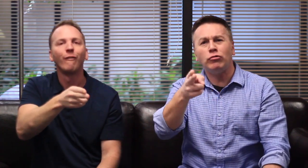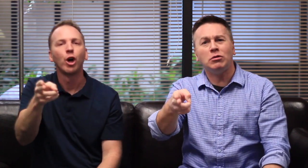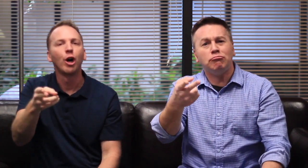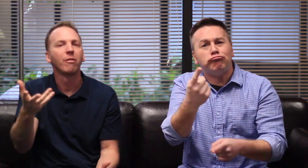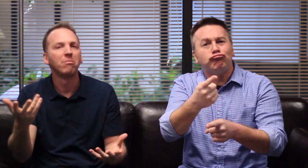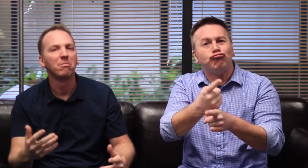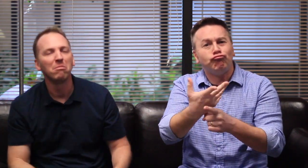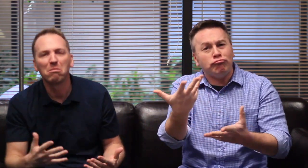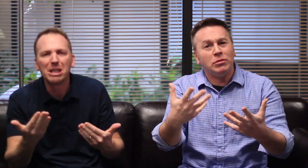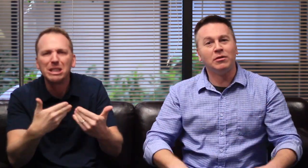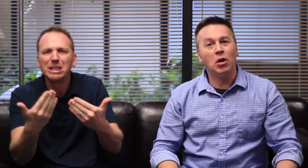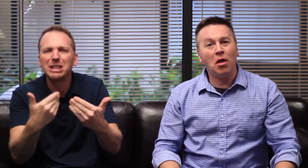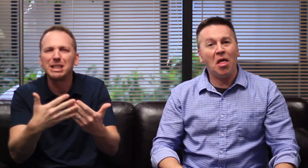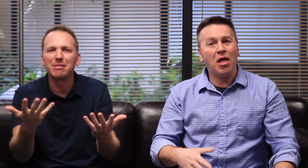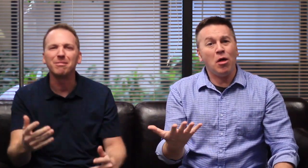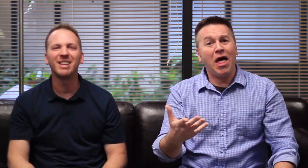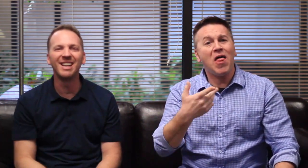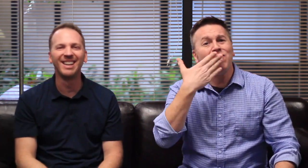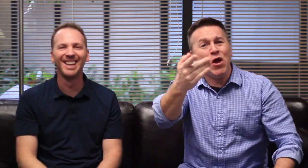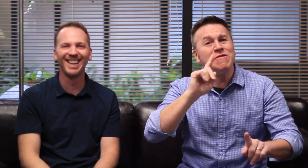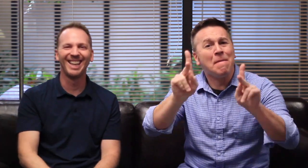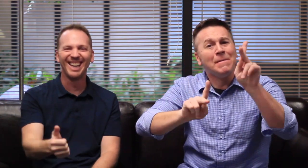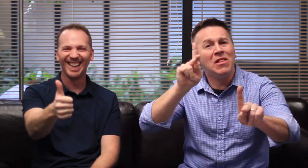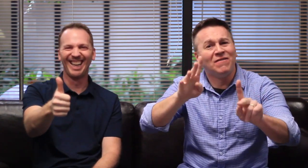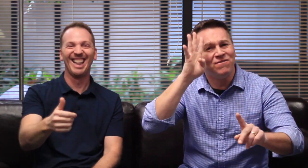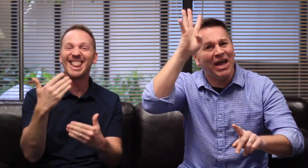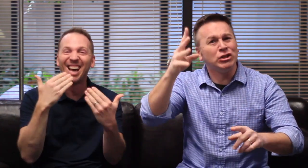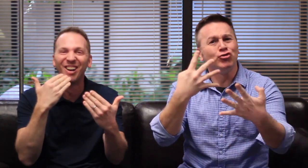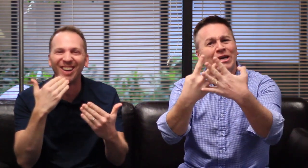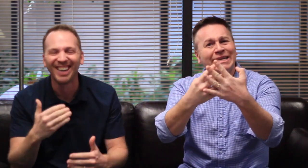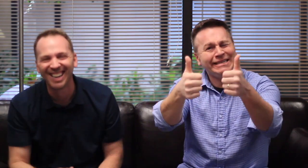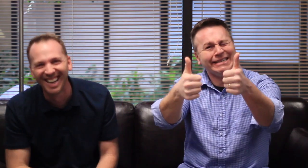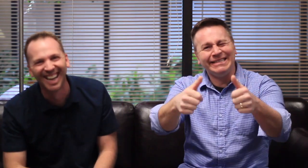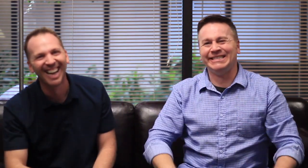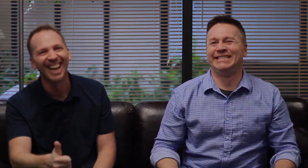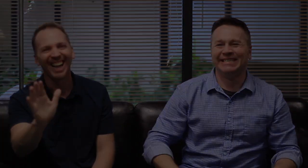that'd be a hard-of-hearing baby. That's about right. It's easy. Well, thanks, deaf people, for inviting newborn hearing screenings. Thank